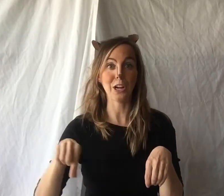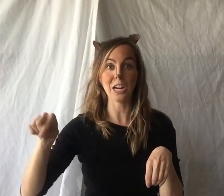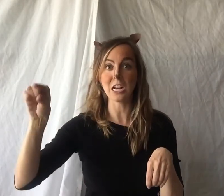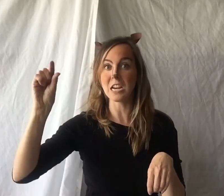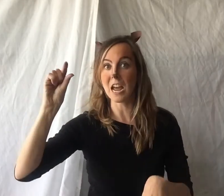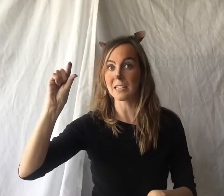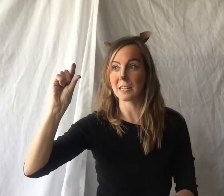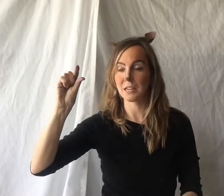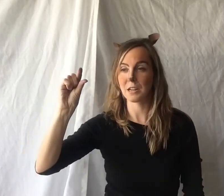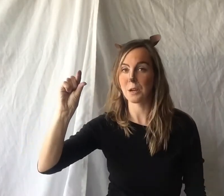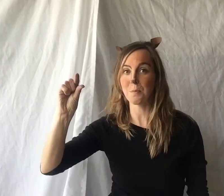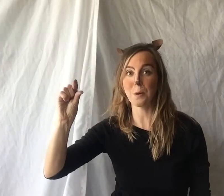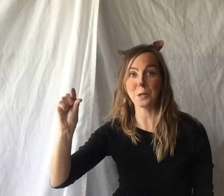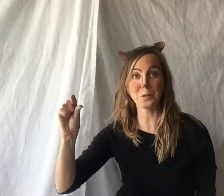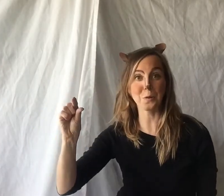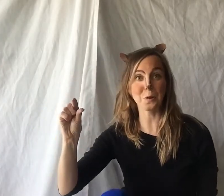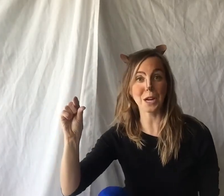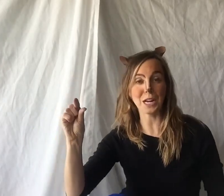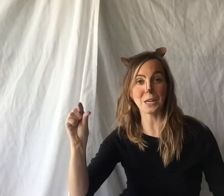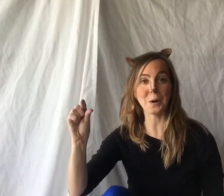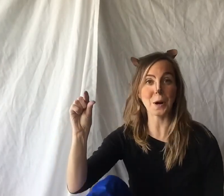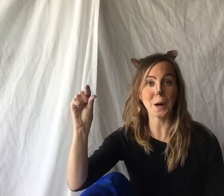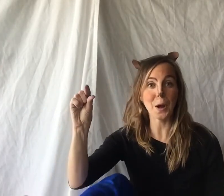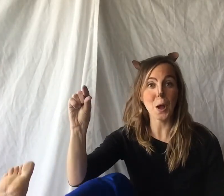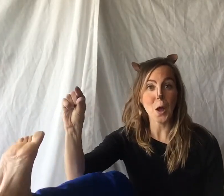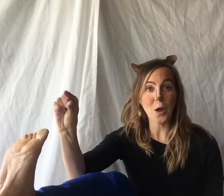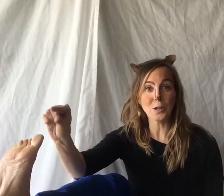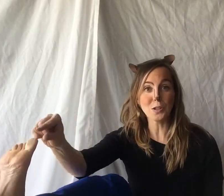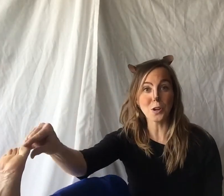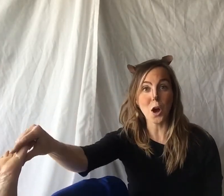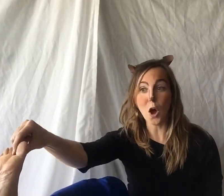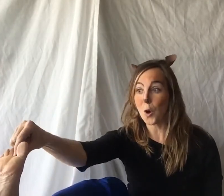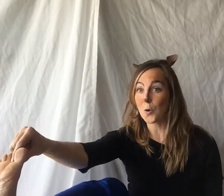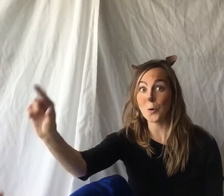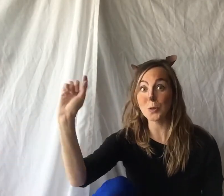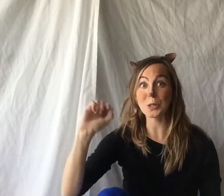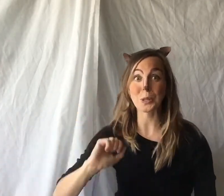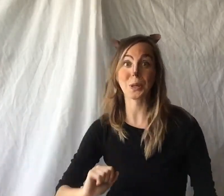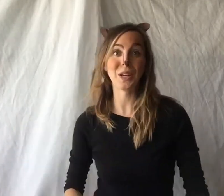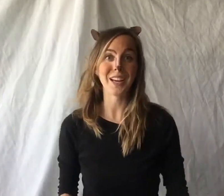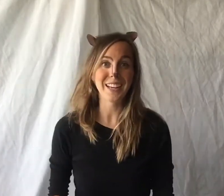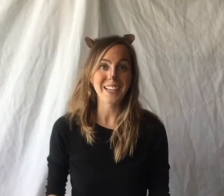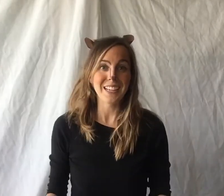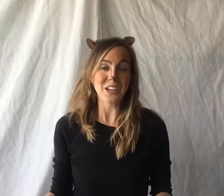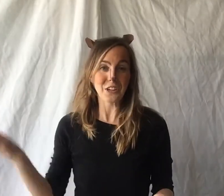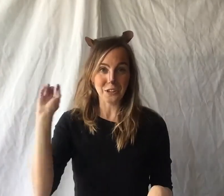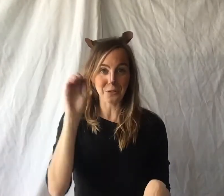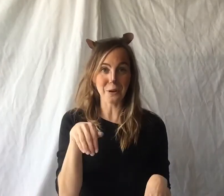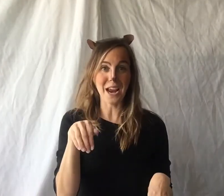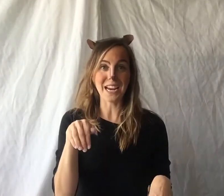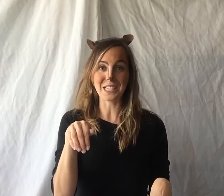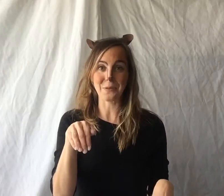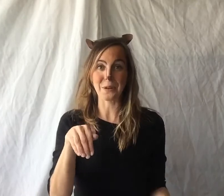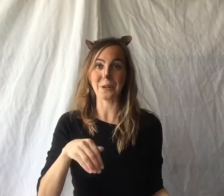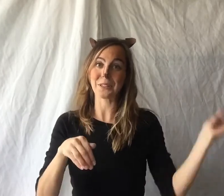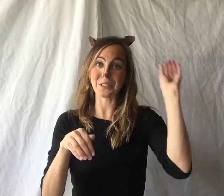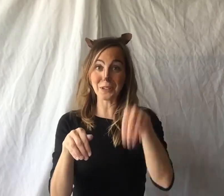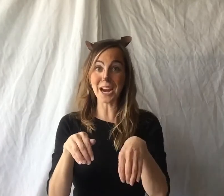a nut between your toes gray squirrel gray